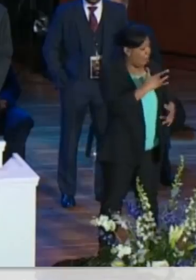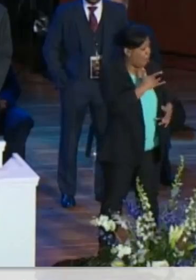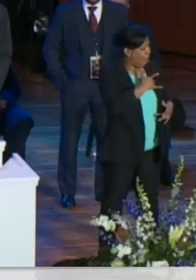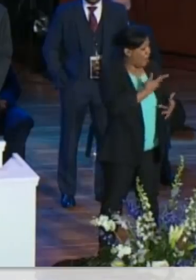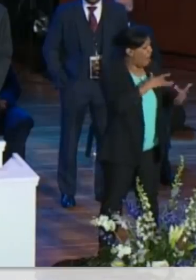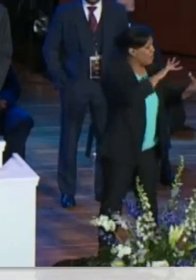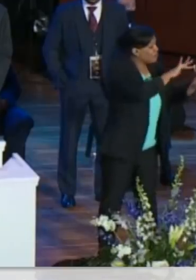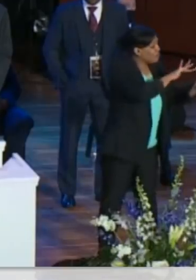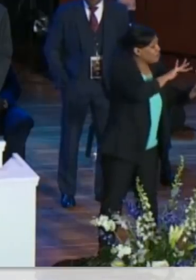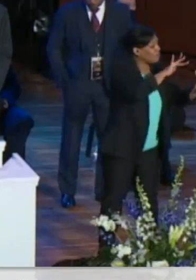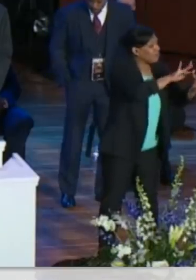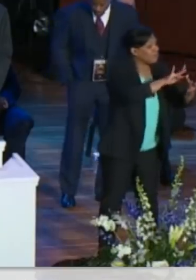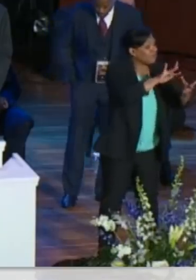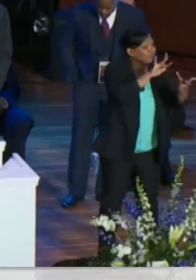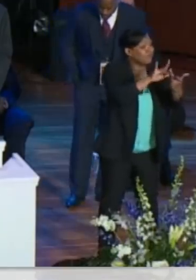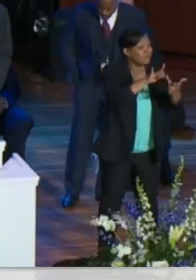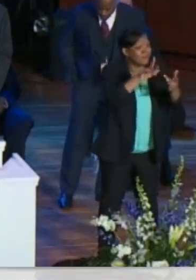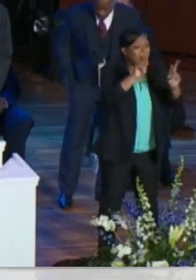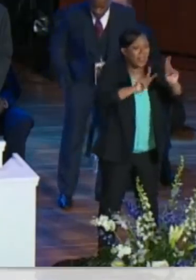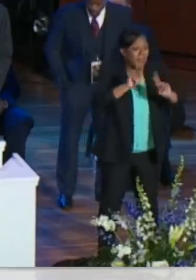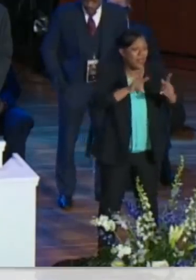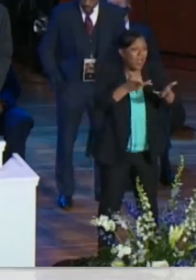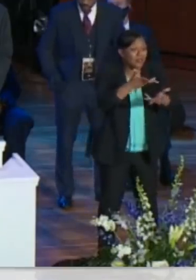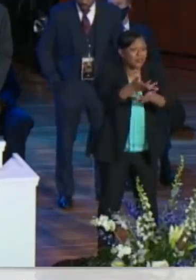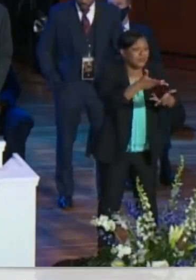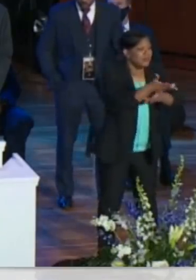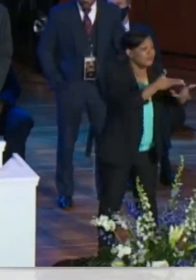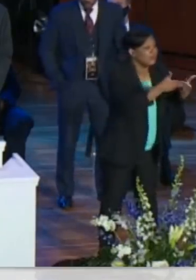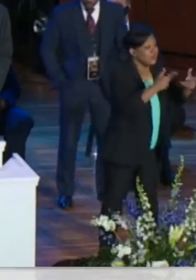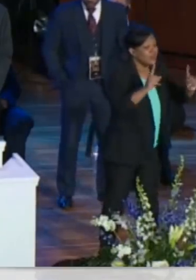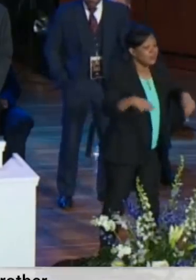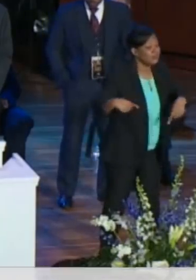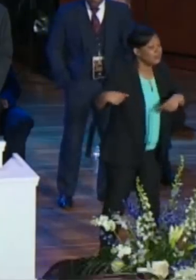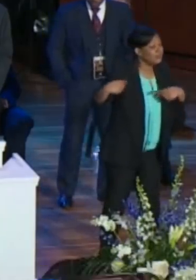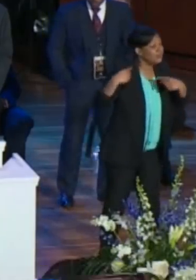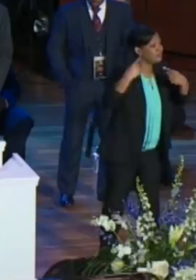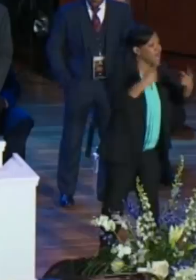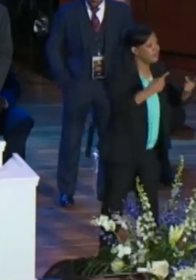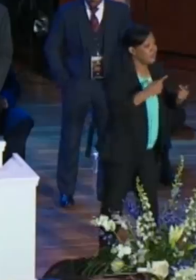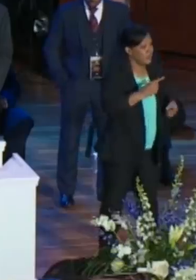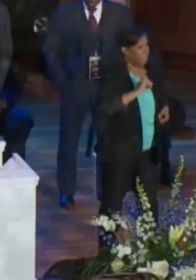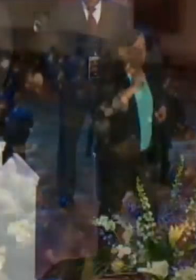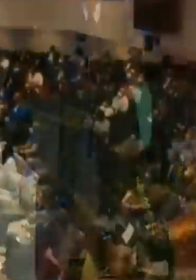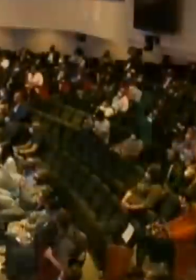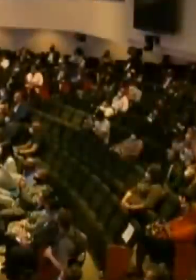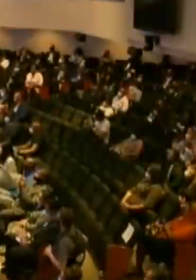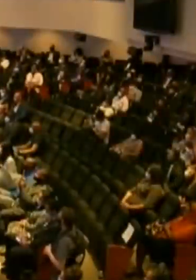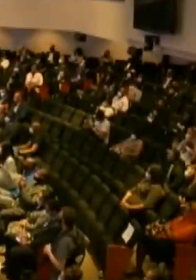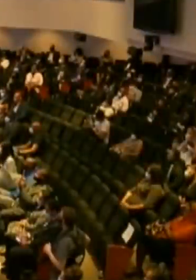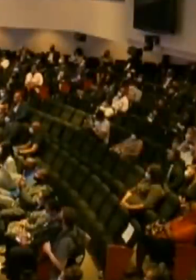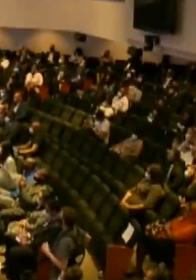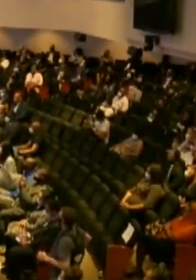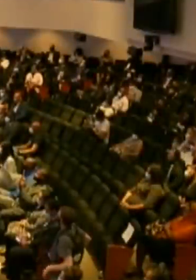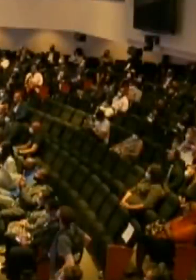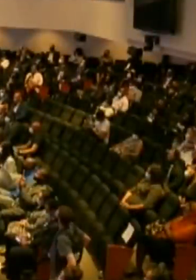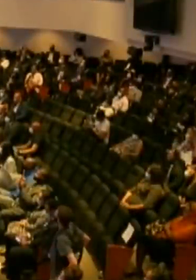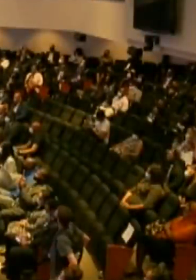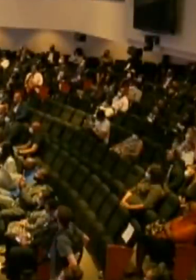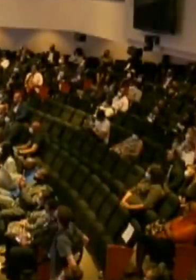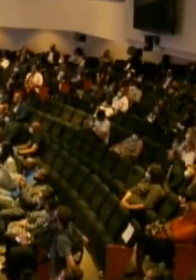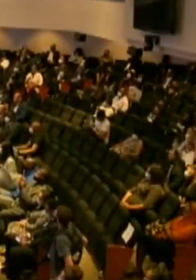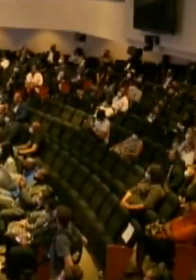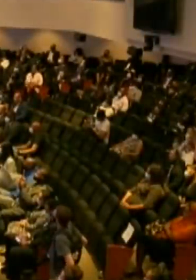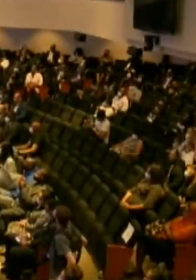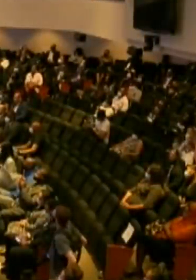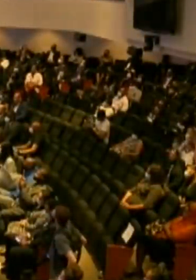hearts. You know, um, you come to third war where we're from, people are crying right now. That's how much they love